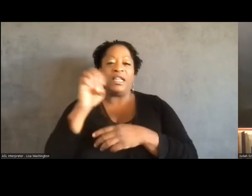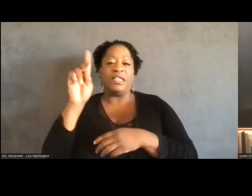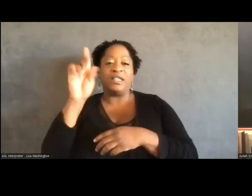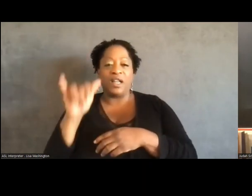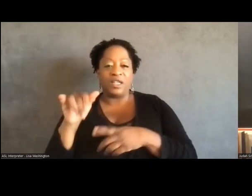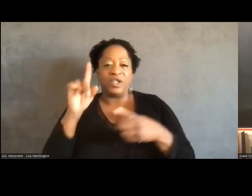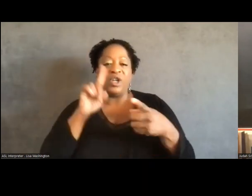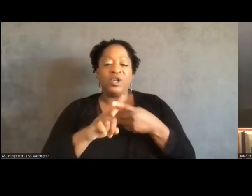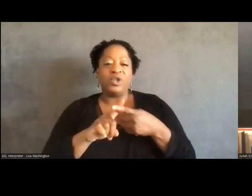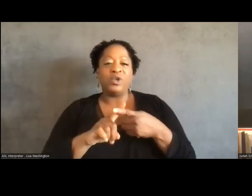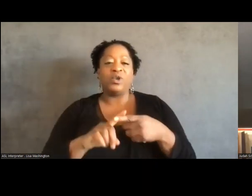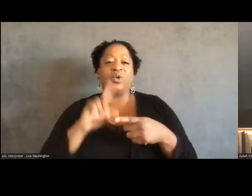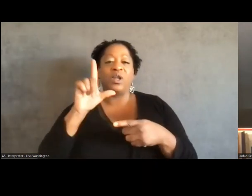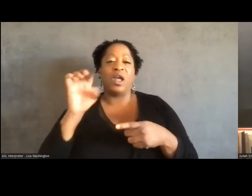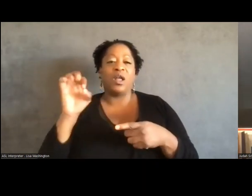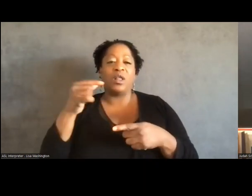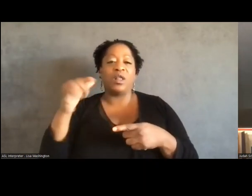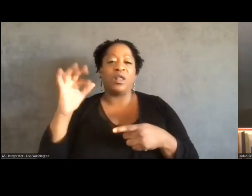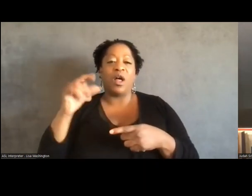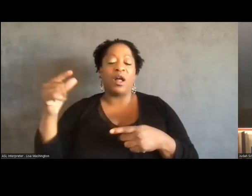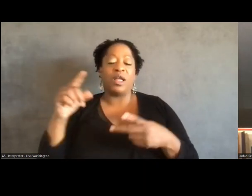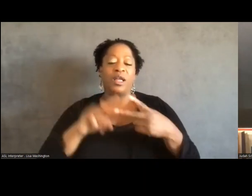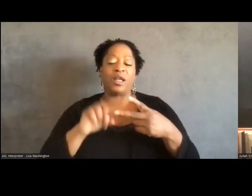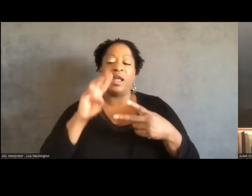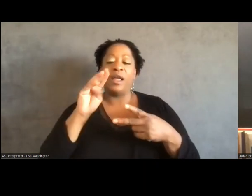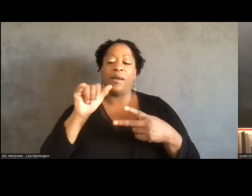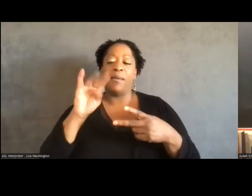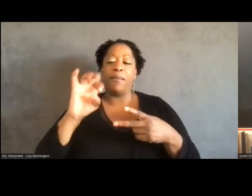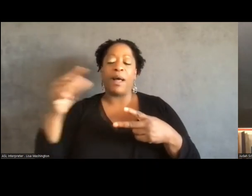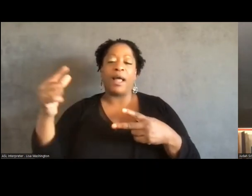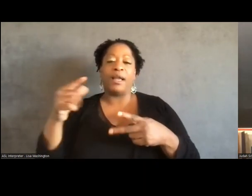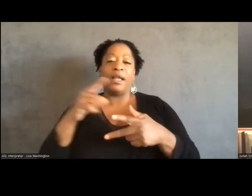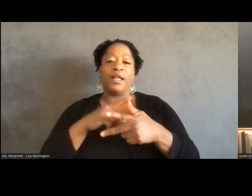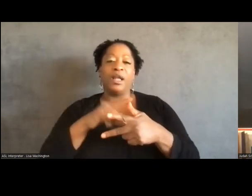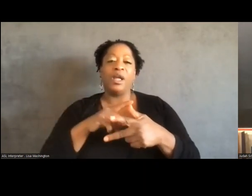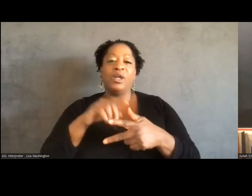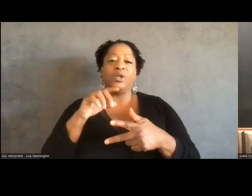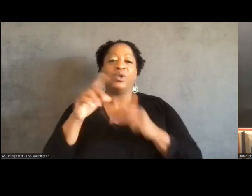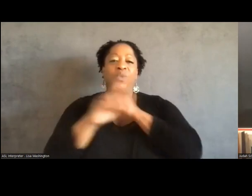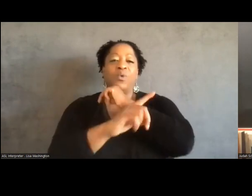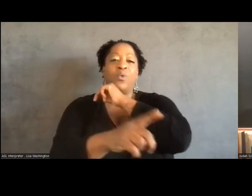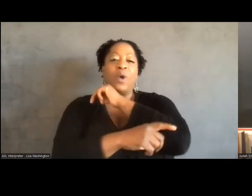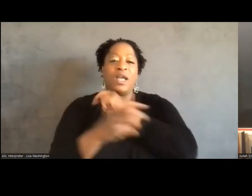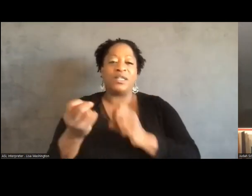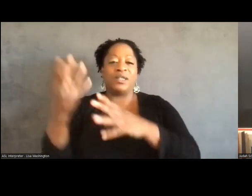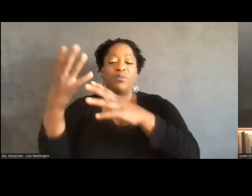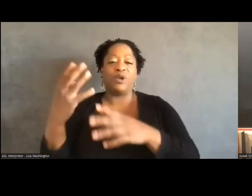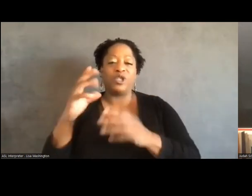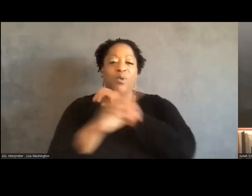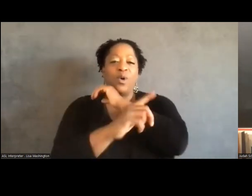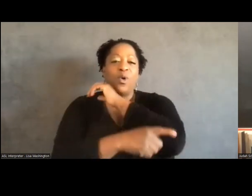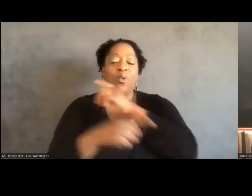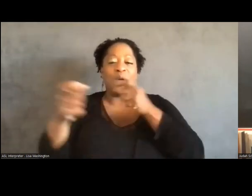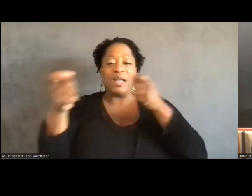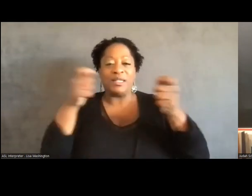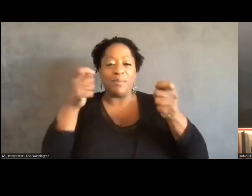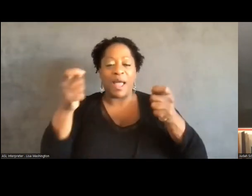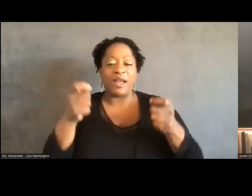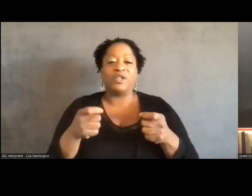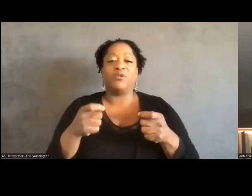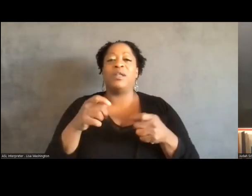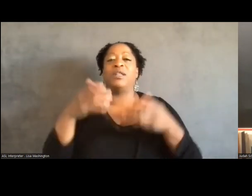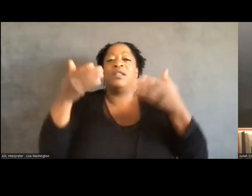to mining to, you know, waste disposal and waste management industries to Purdue pharma